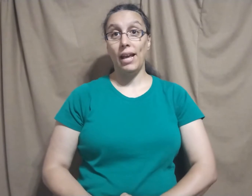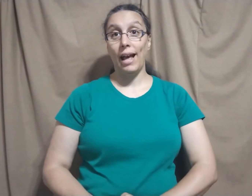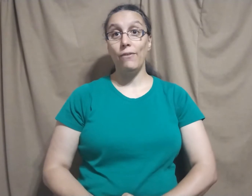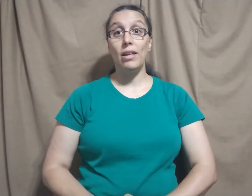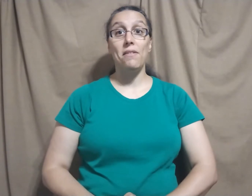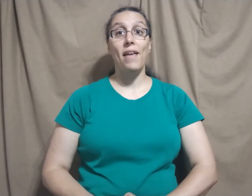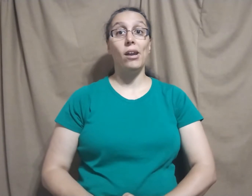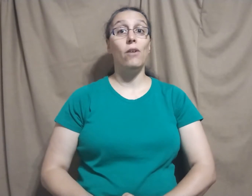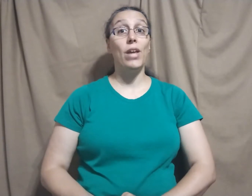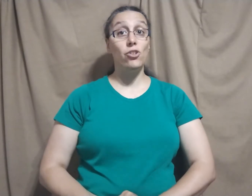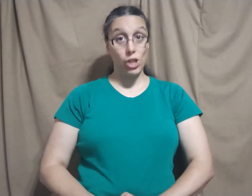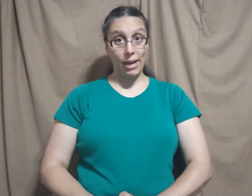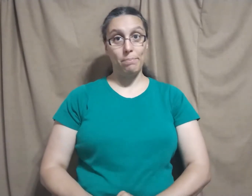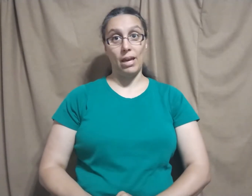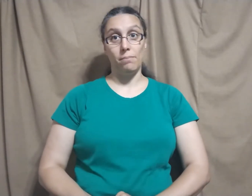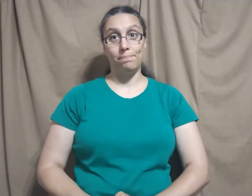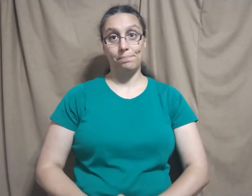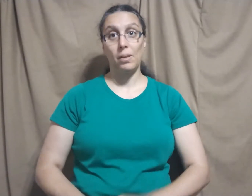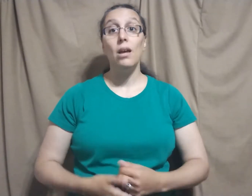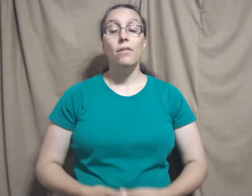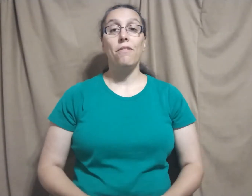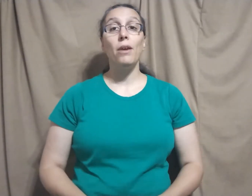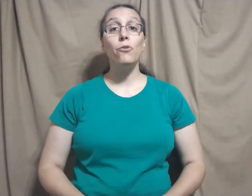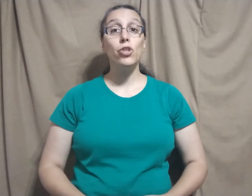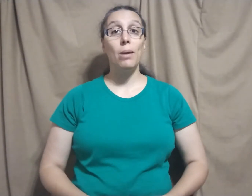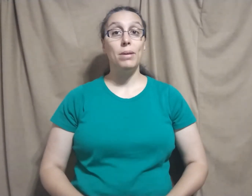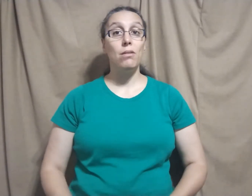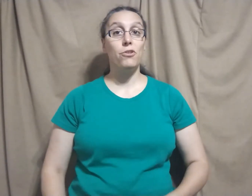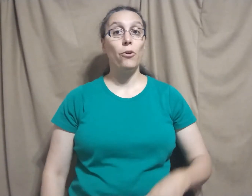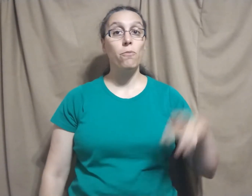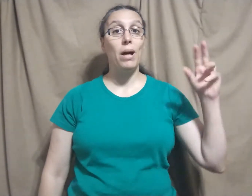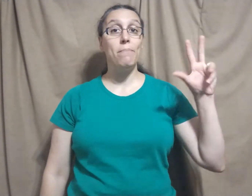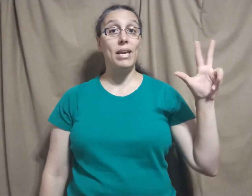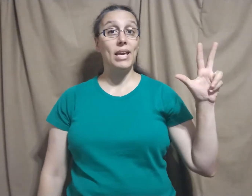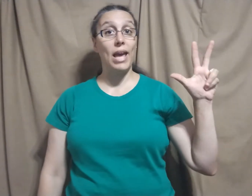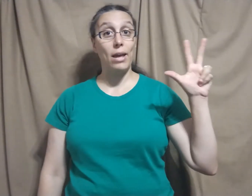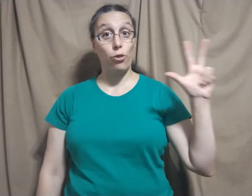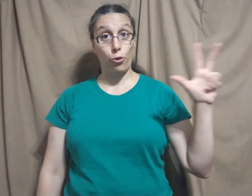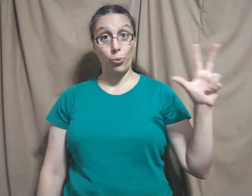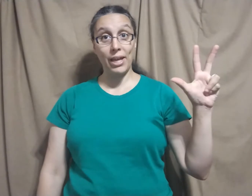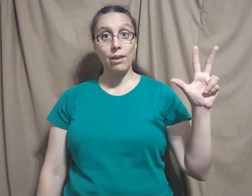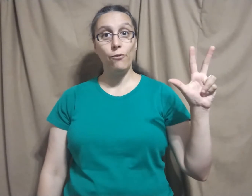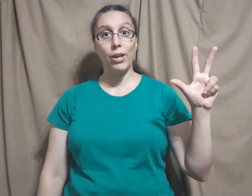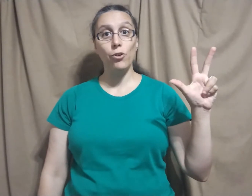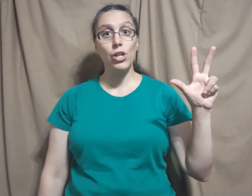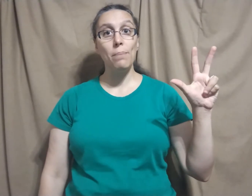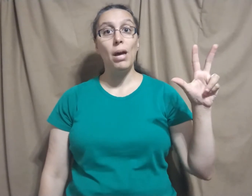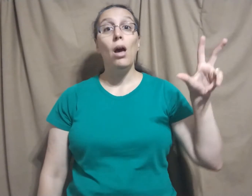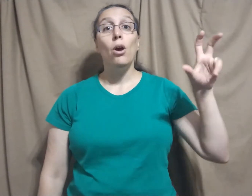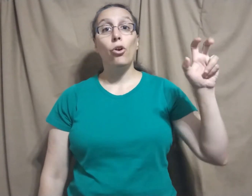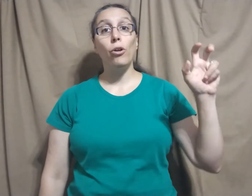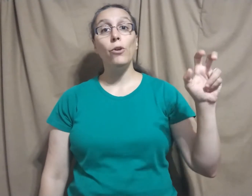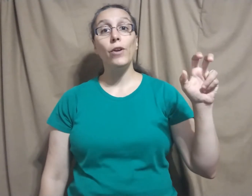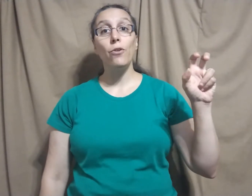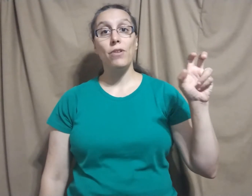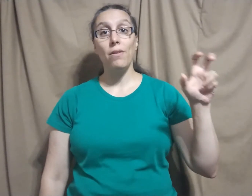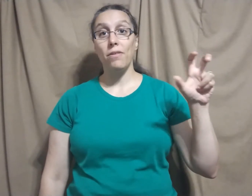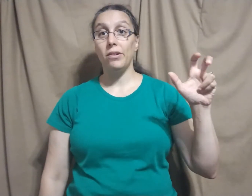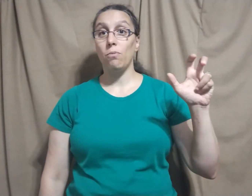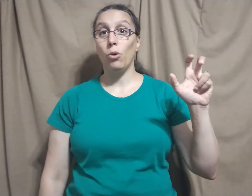have is that of a champion. The sign for champion starts by making a three-finger shape. Curl your fingers down so that it's more